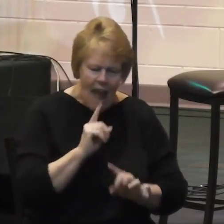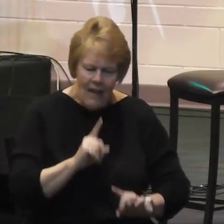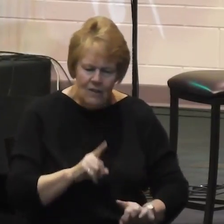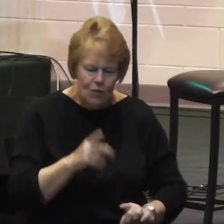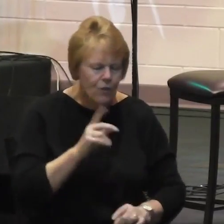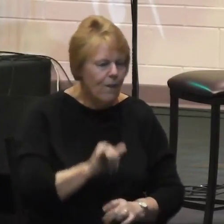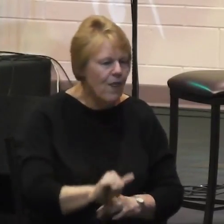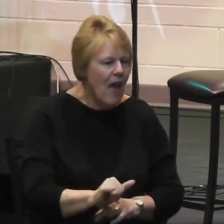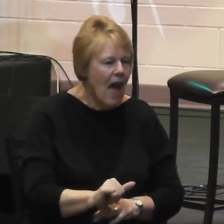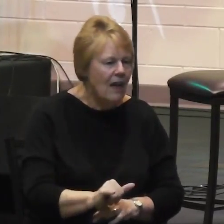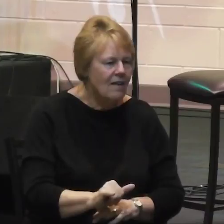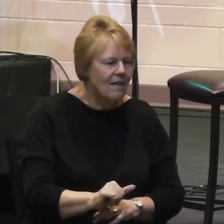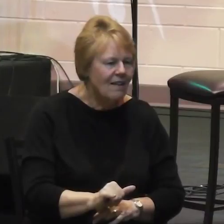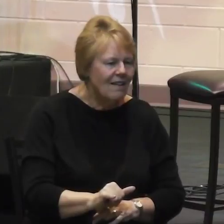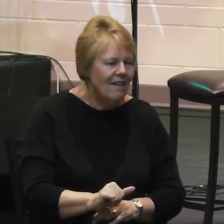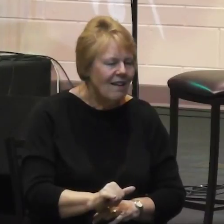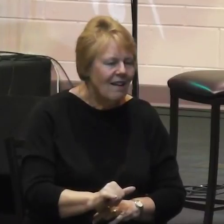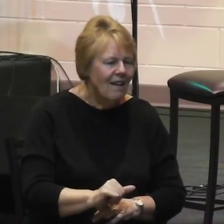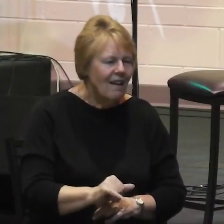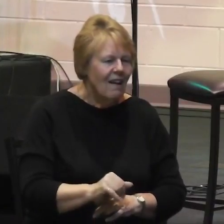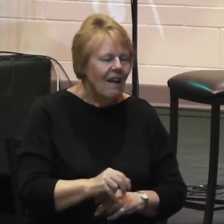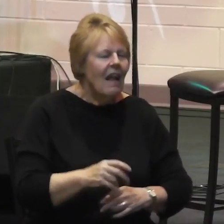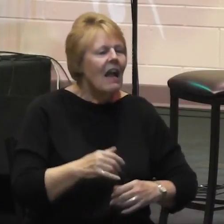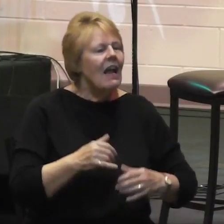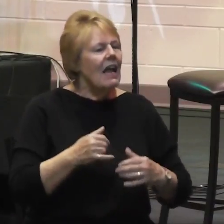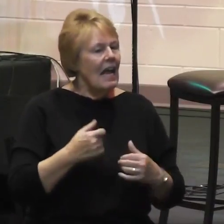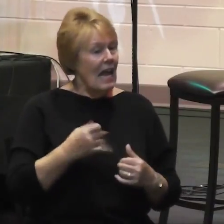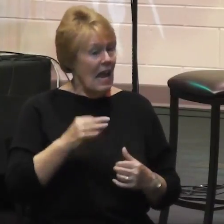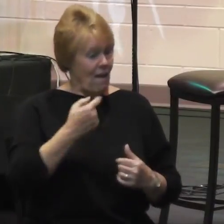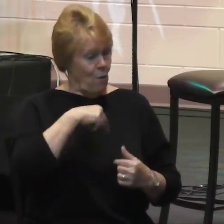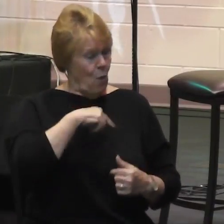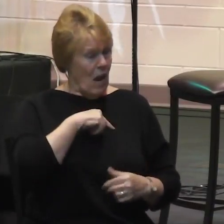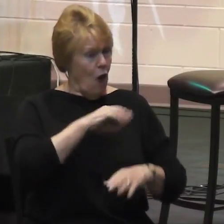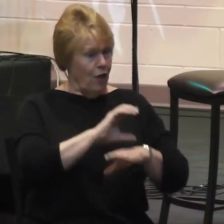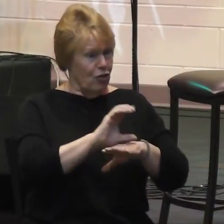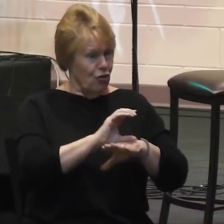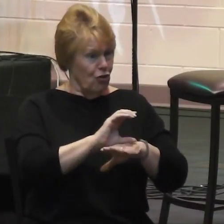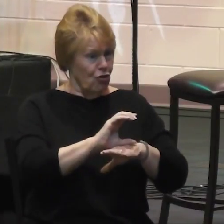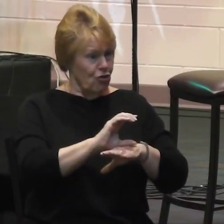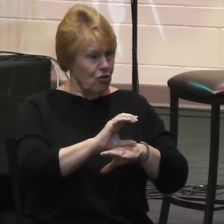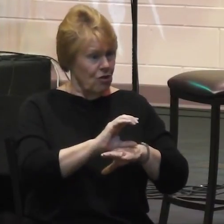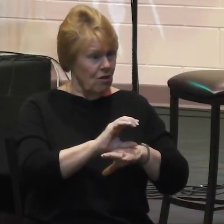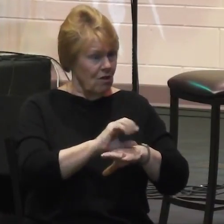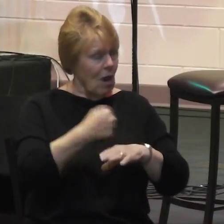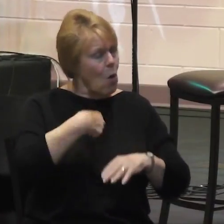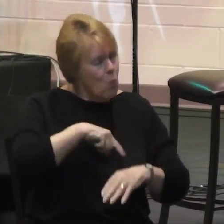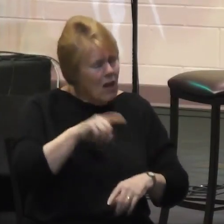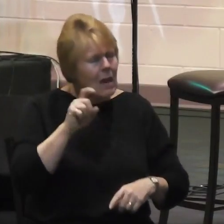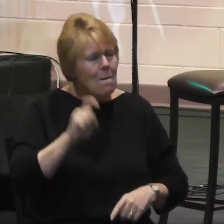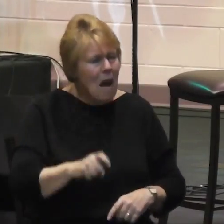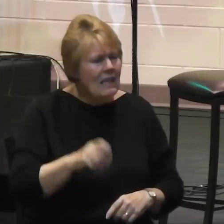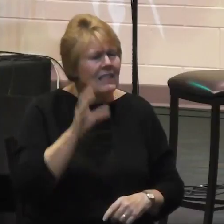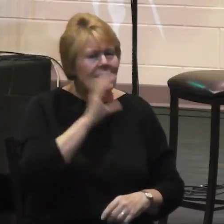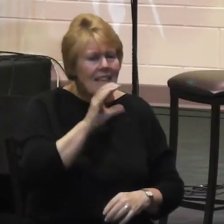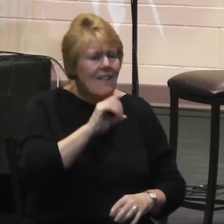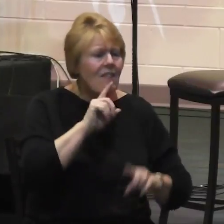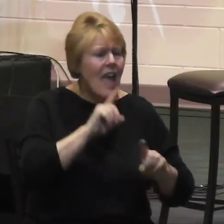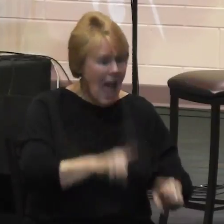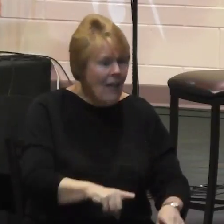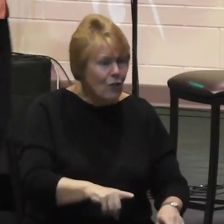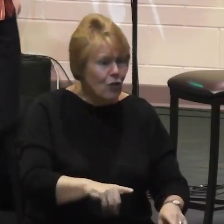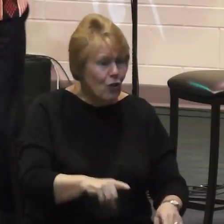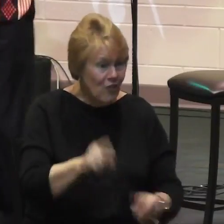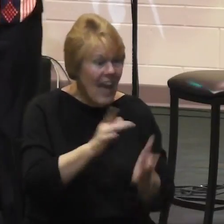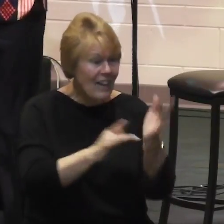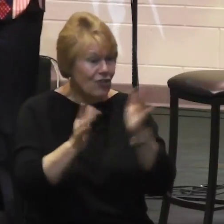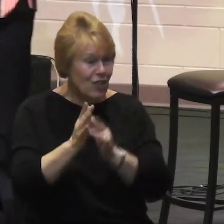of source and purpose. If we are the church, then we must seek the answer to the question that Jesus asked, who